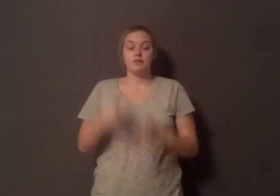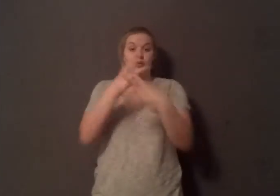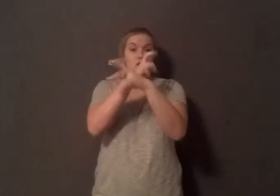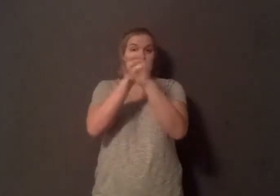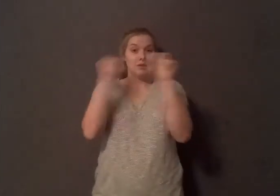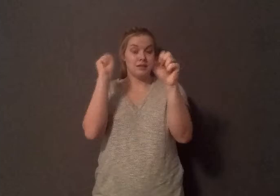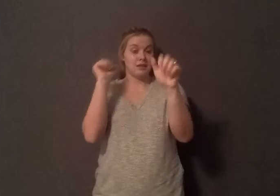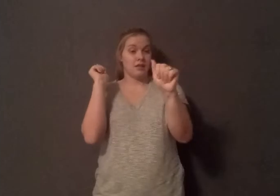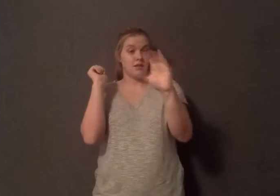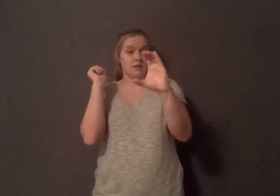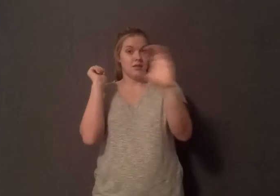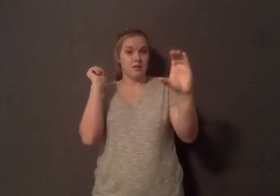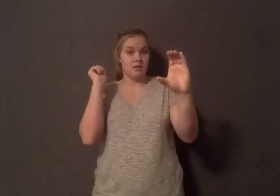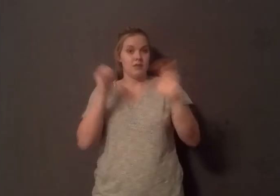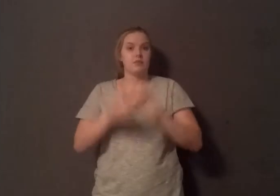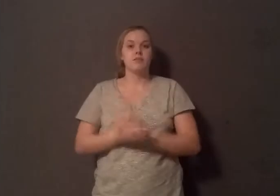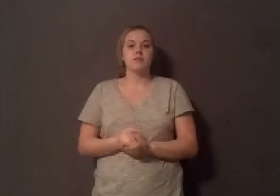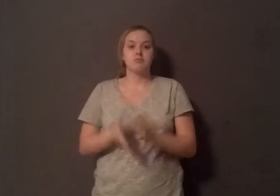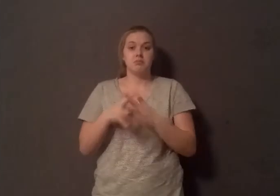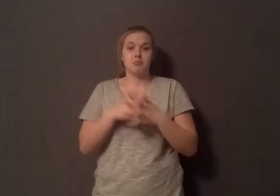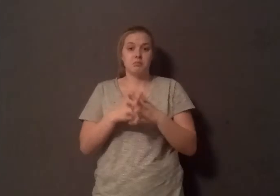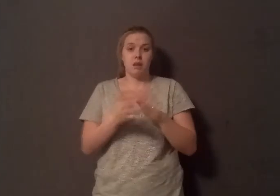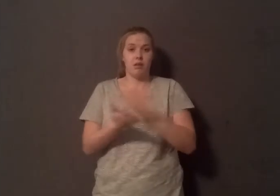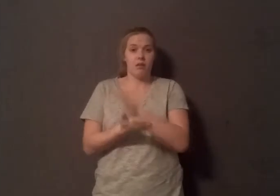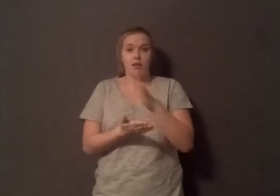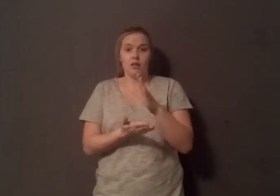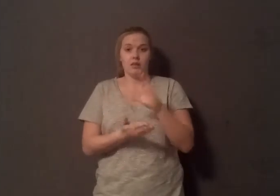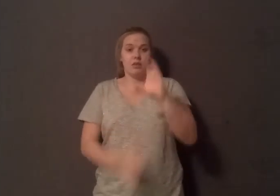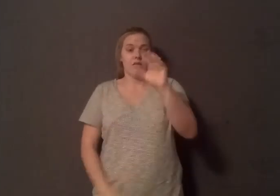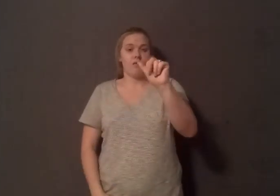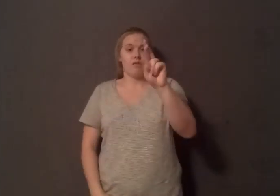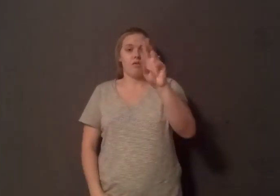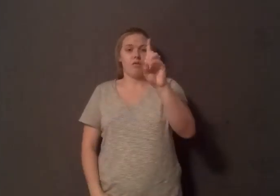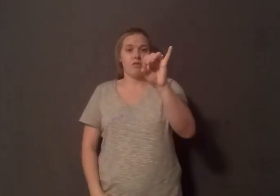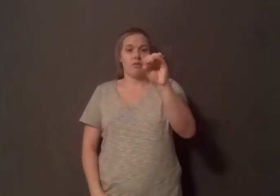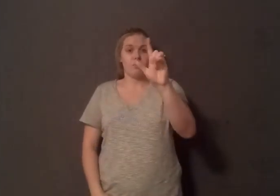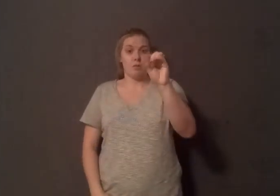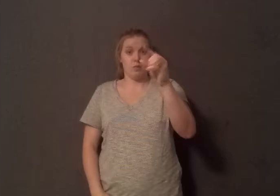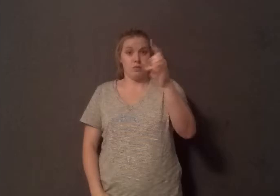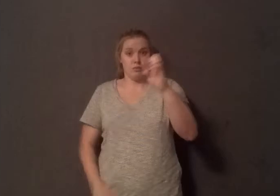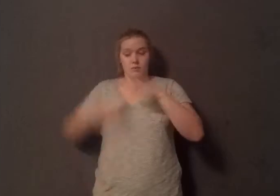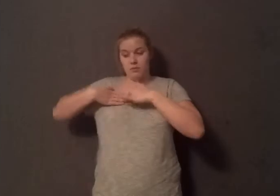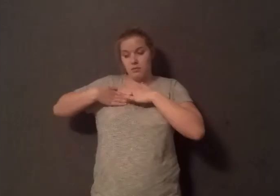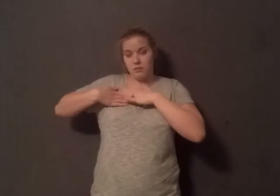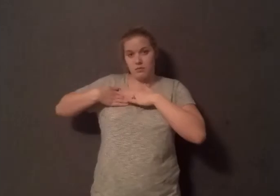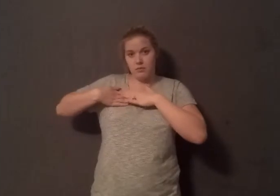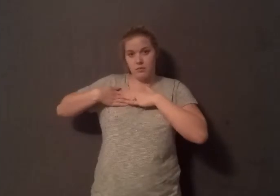Williams. The American College of Cardiology is a 47,000-member and growing organization with a dedicated